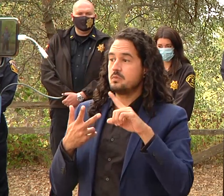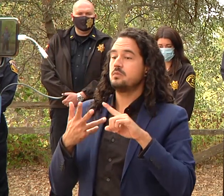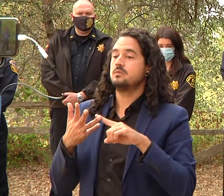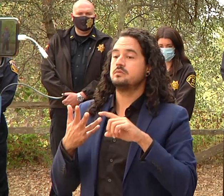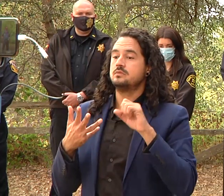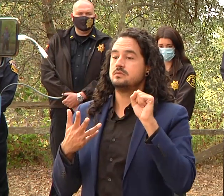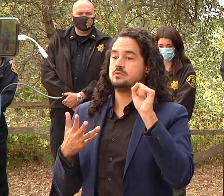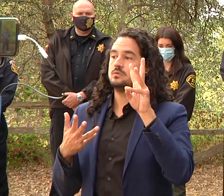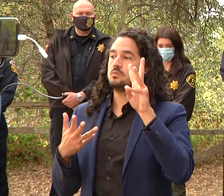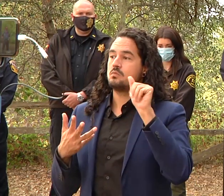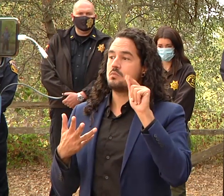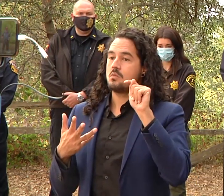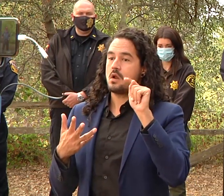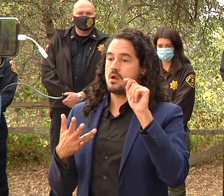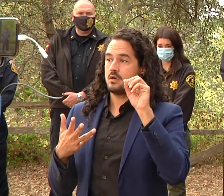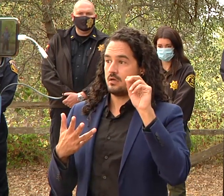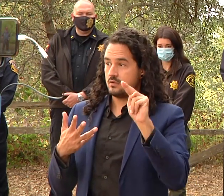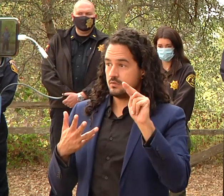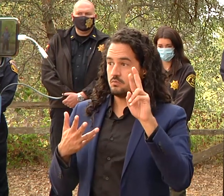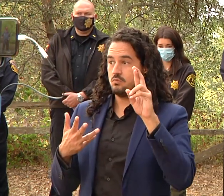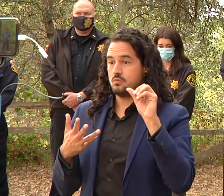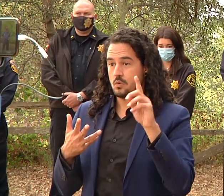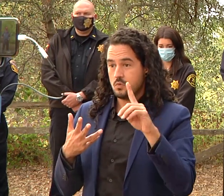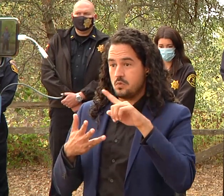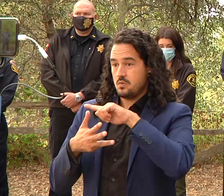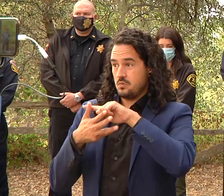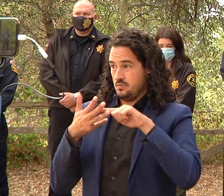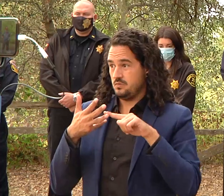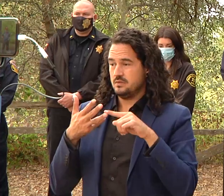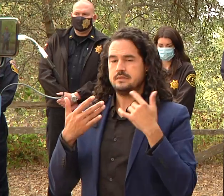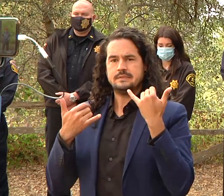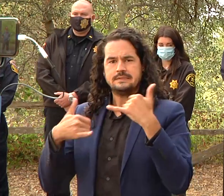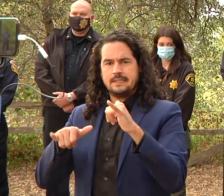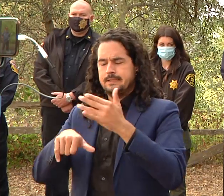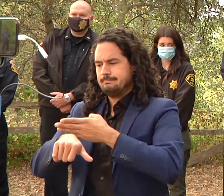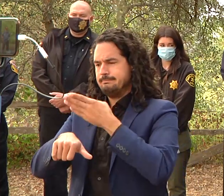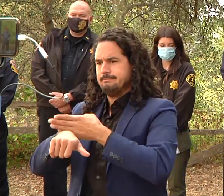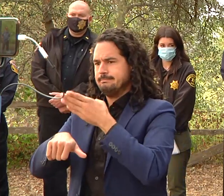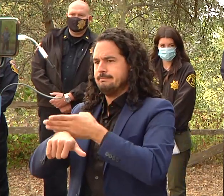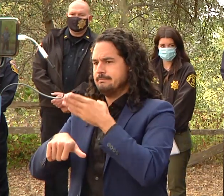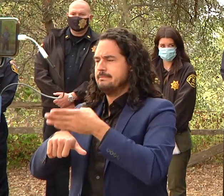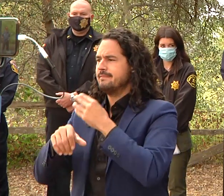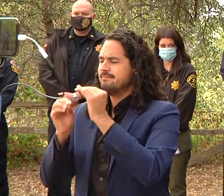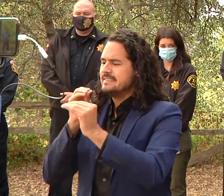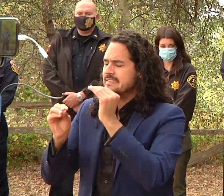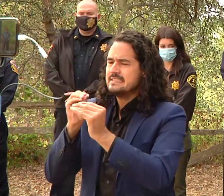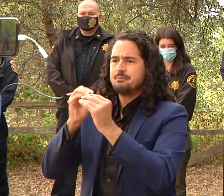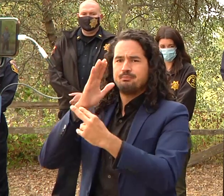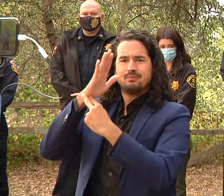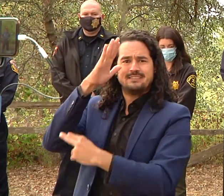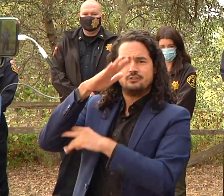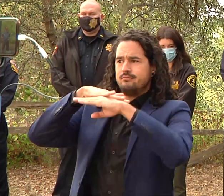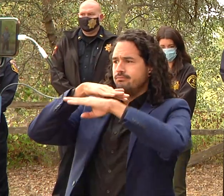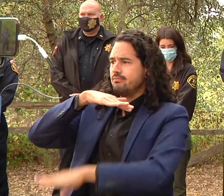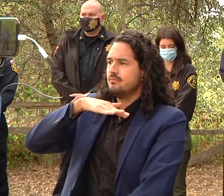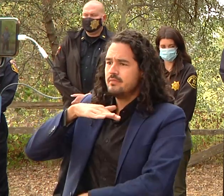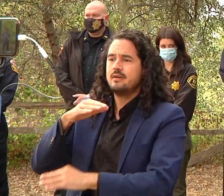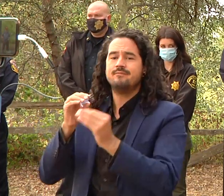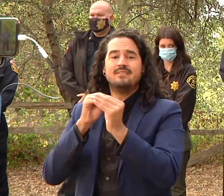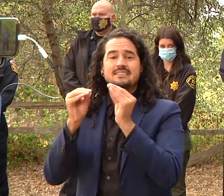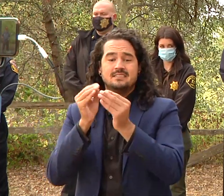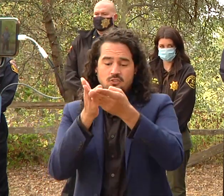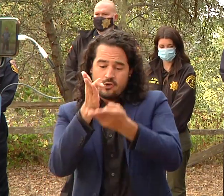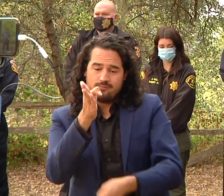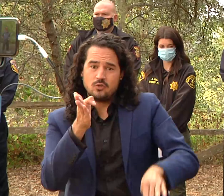so work will begin this week on a temporary bridge replacement over mill creek and there's also three culverts that need to be replaced so we're hoping to get that